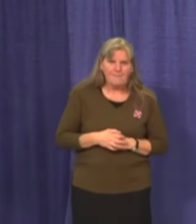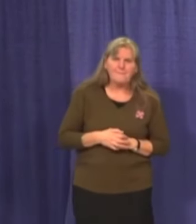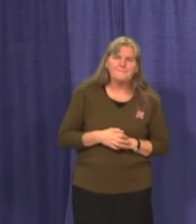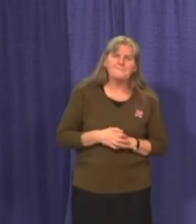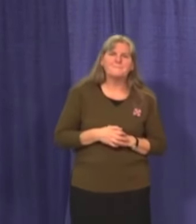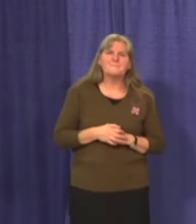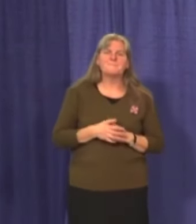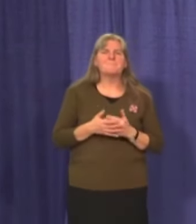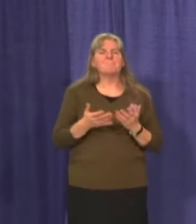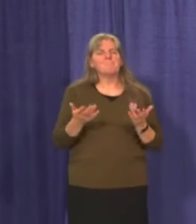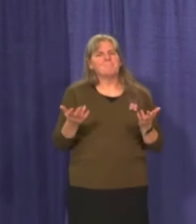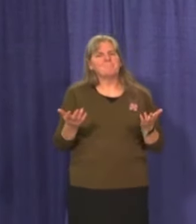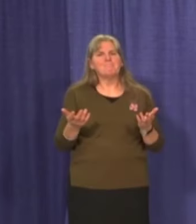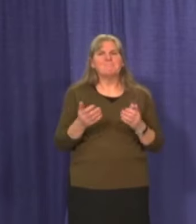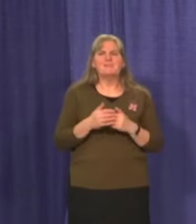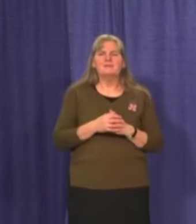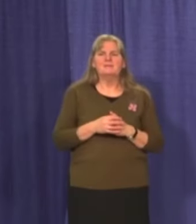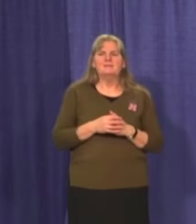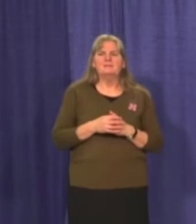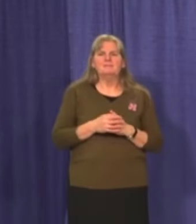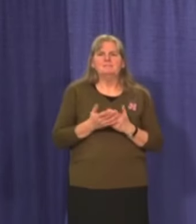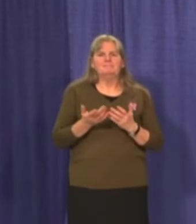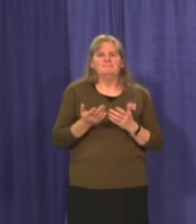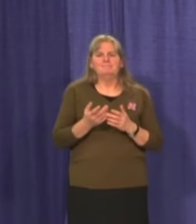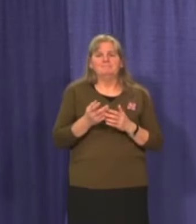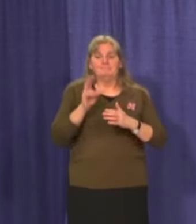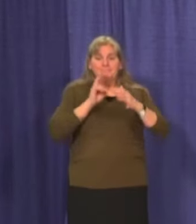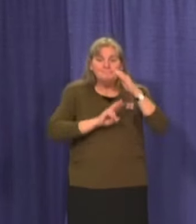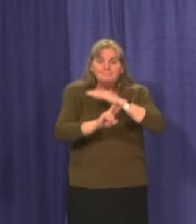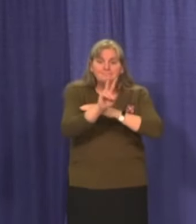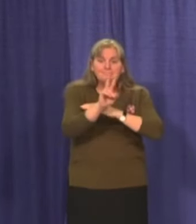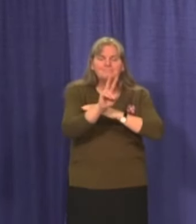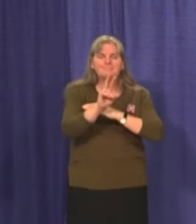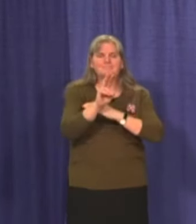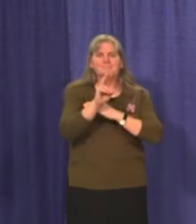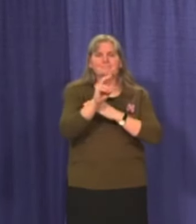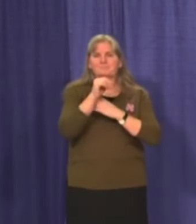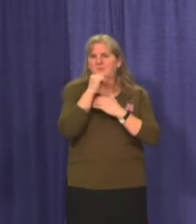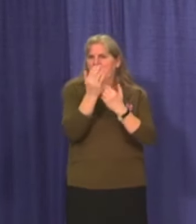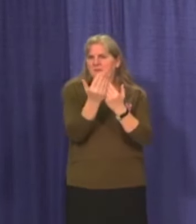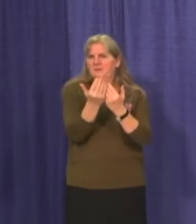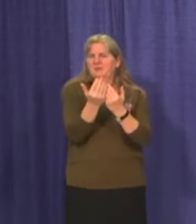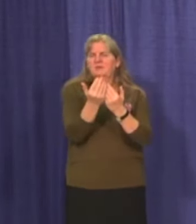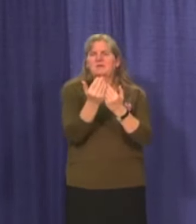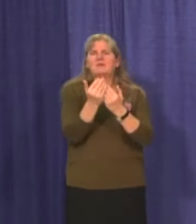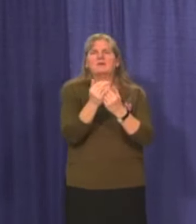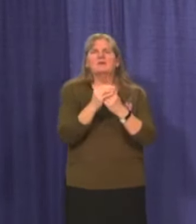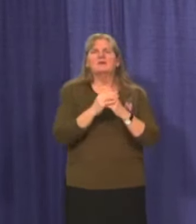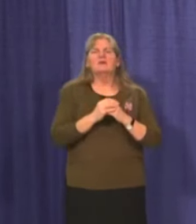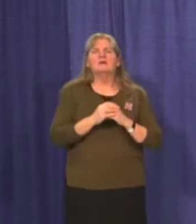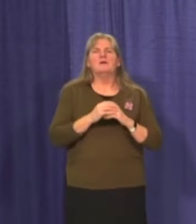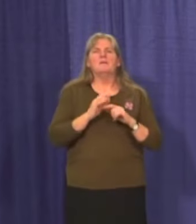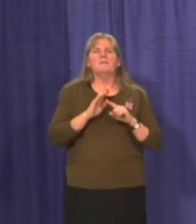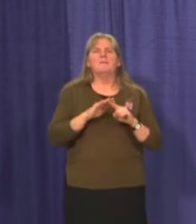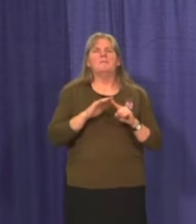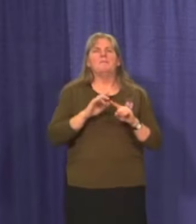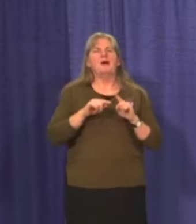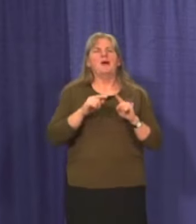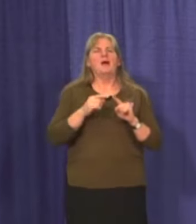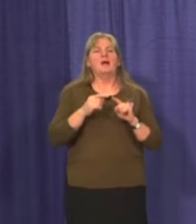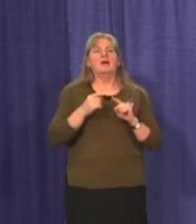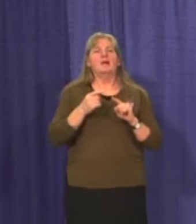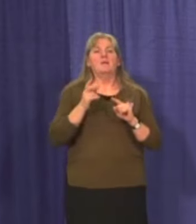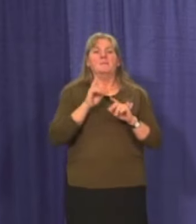Always difficult to know, uh, how far to project, but I would, I would say that, um, the use of mask in, uh,